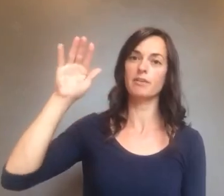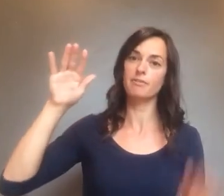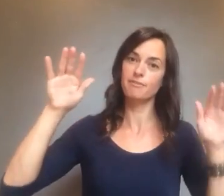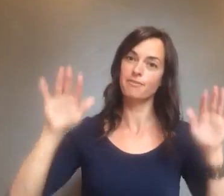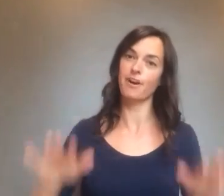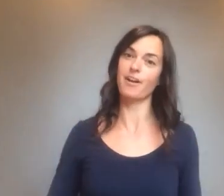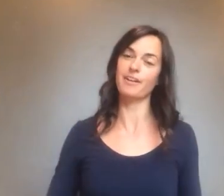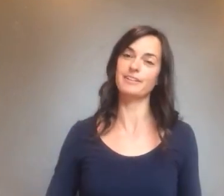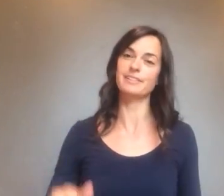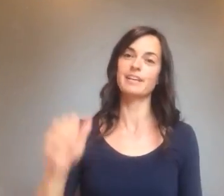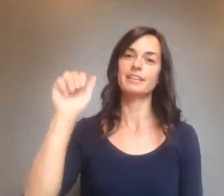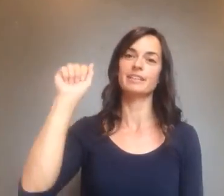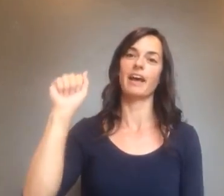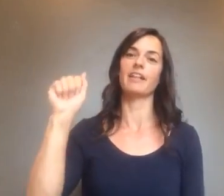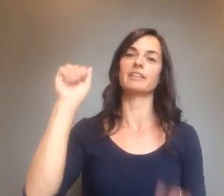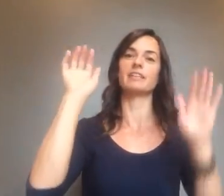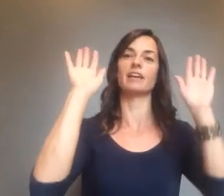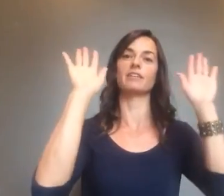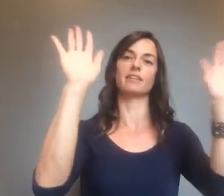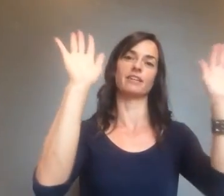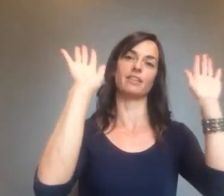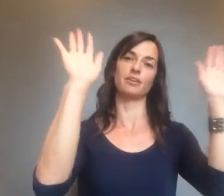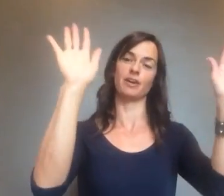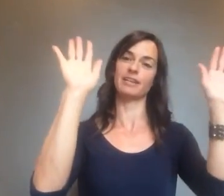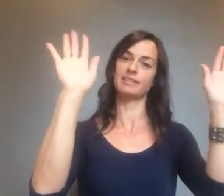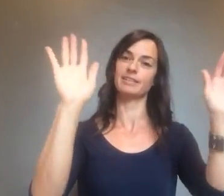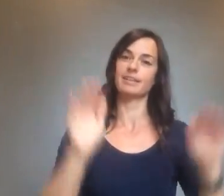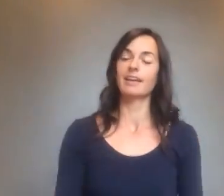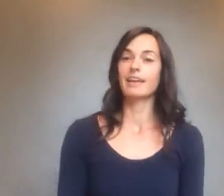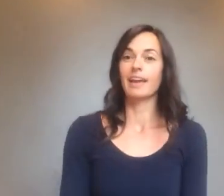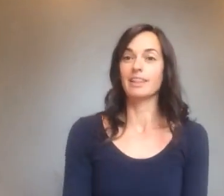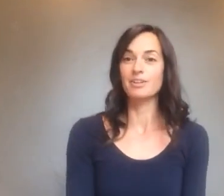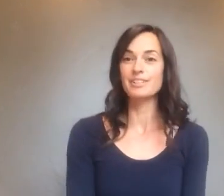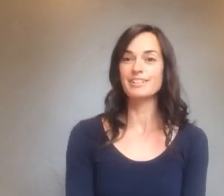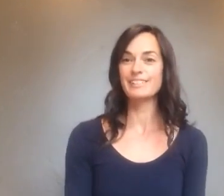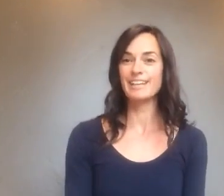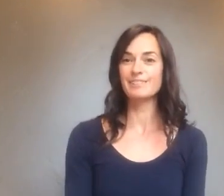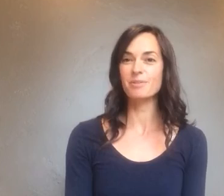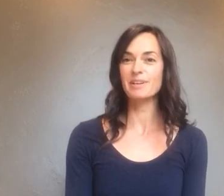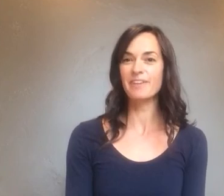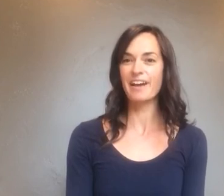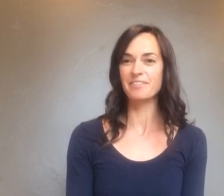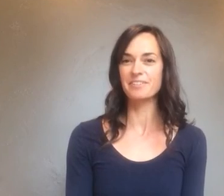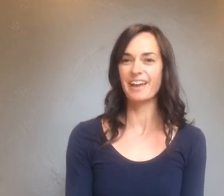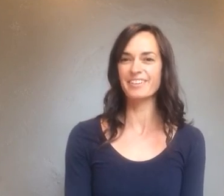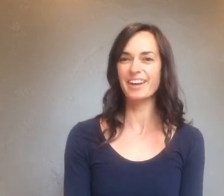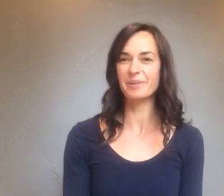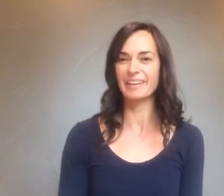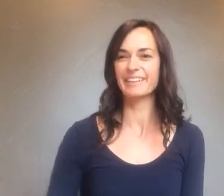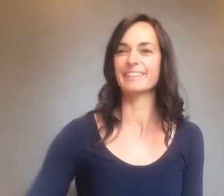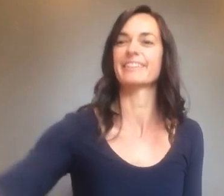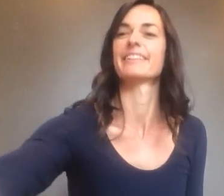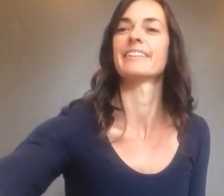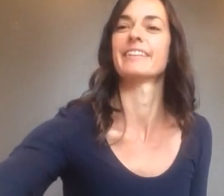falls to Alexander the Great. And those are your signs for week five. Have a great week. week. You It's I'm take